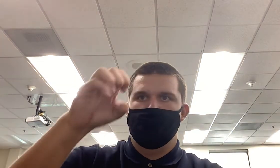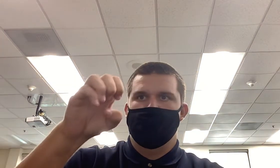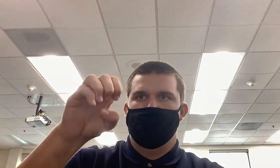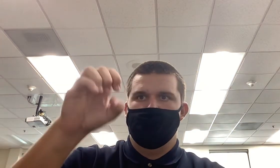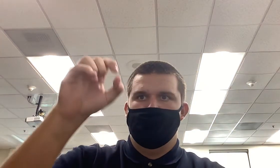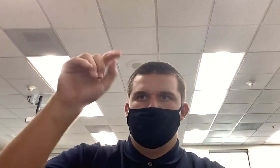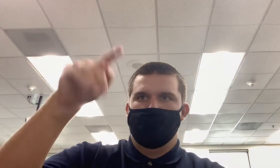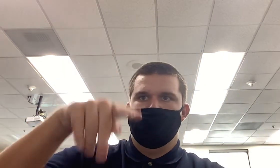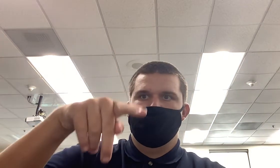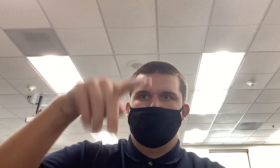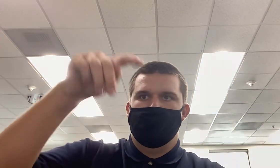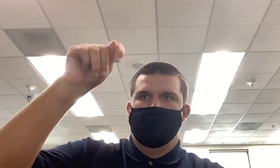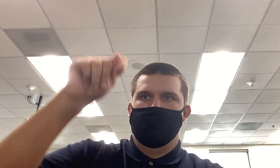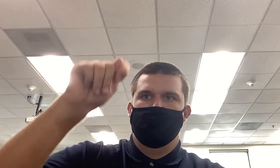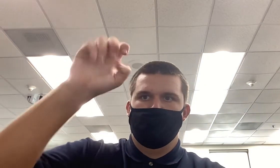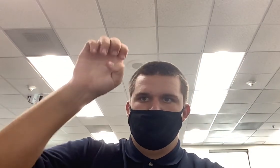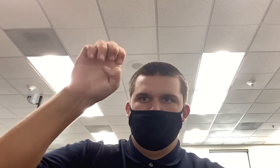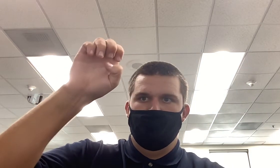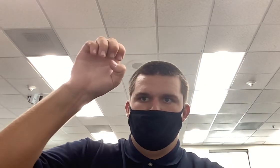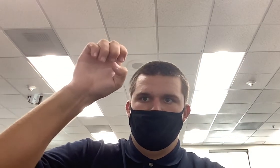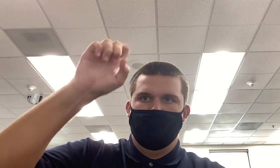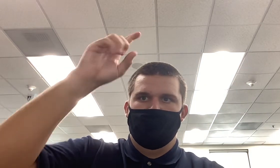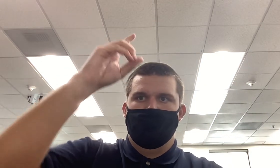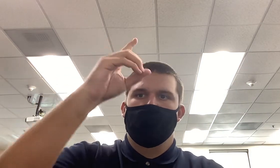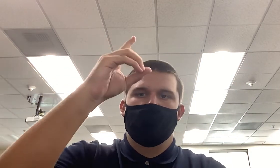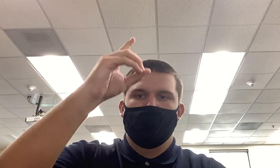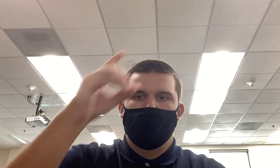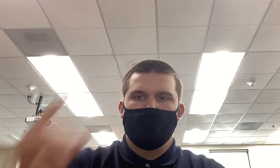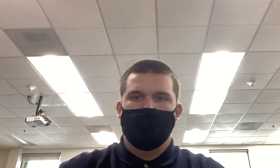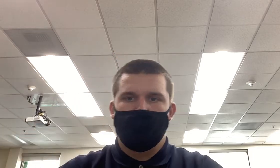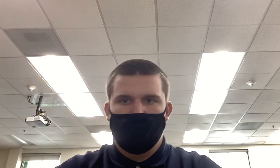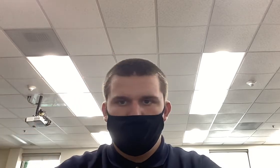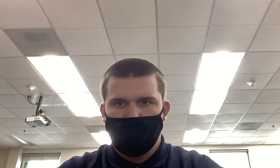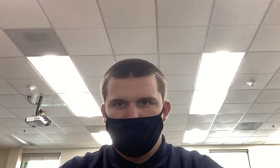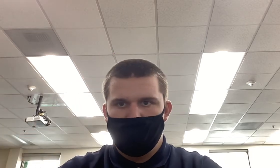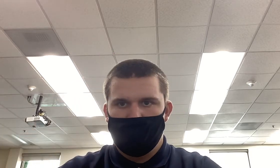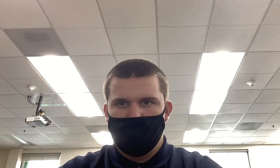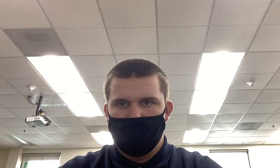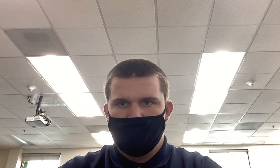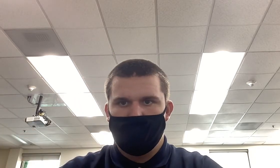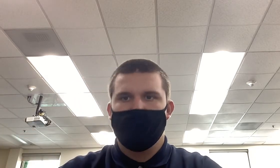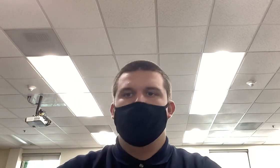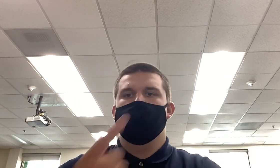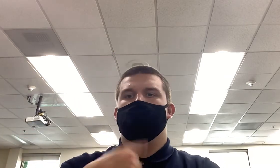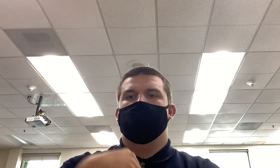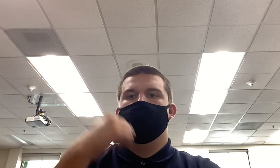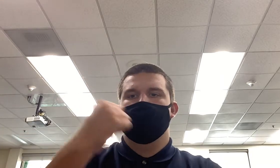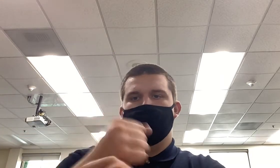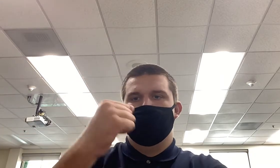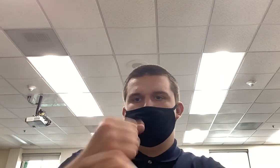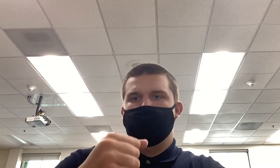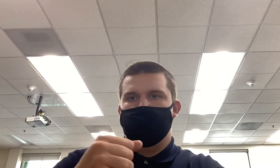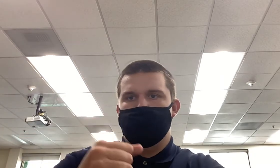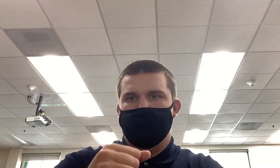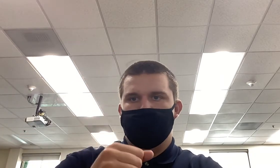Newbies. like these things he was in. New flies. Oh, like... No. Interesting.